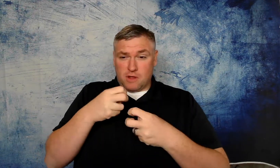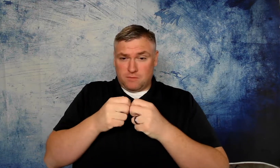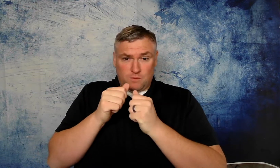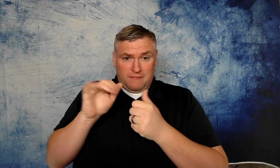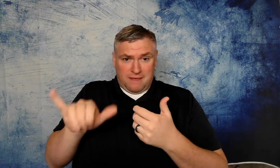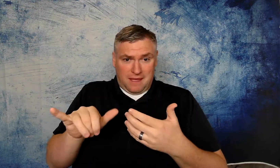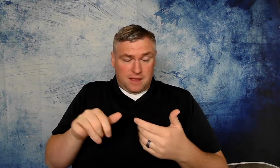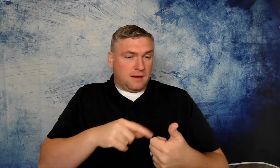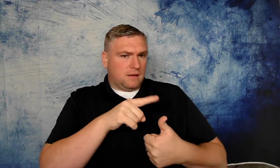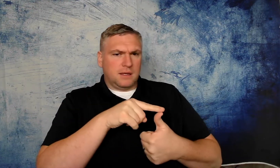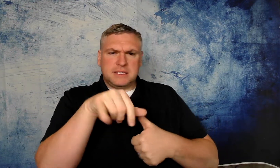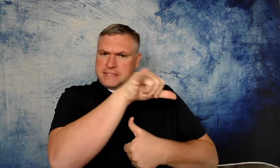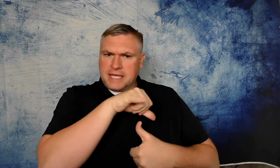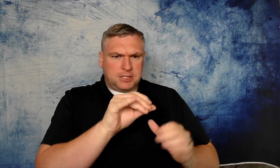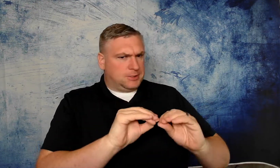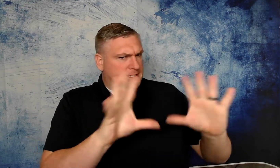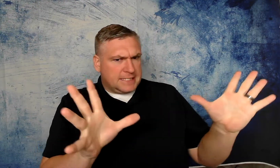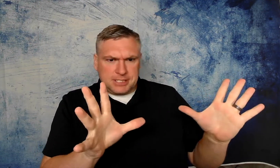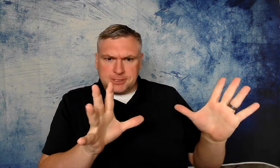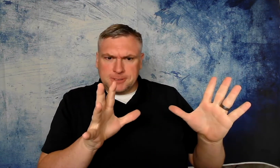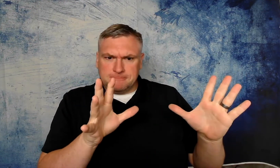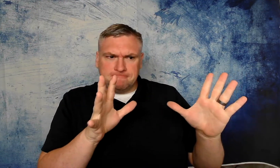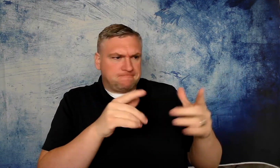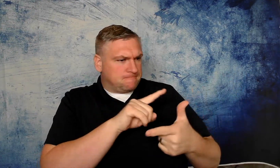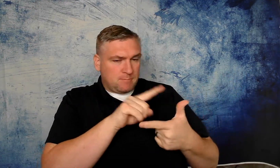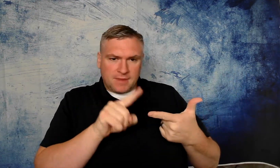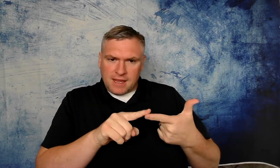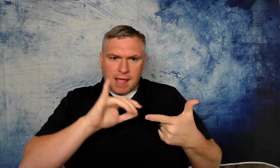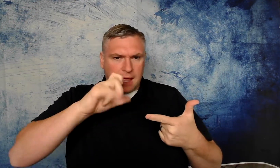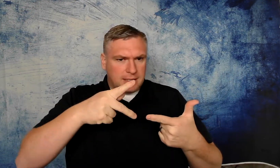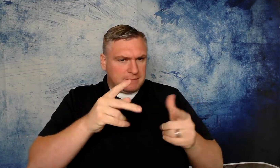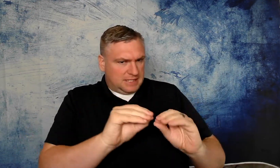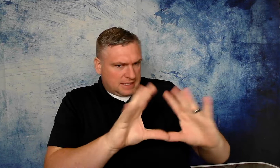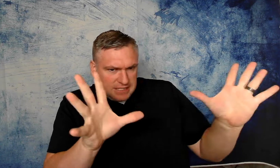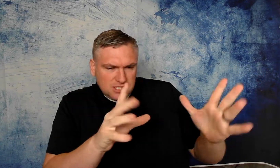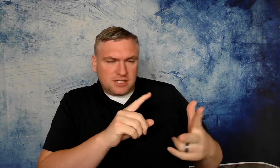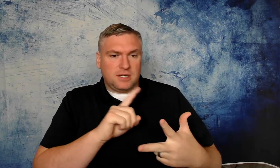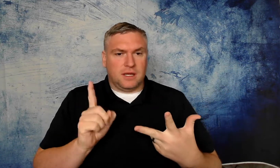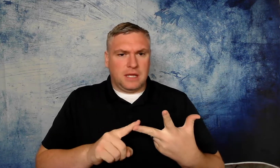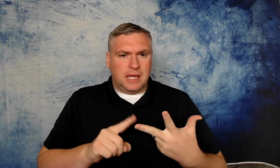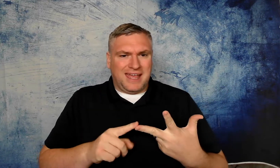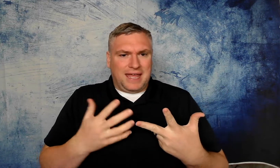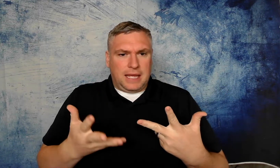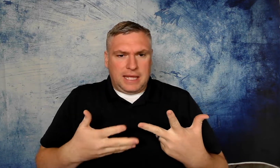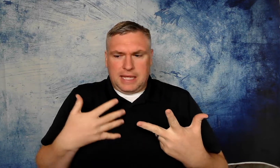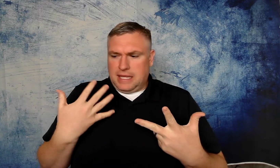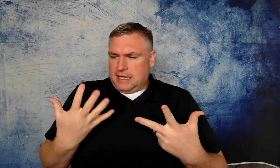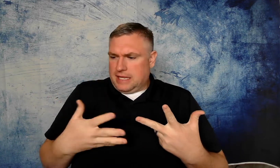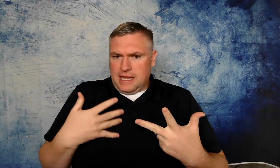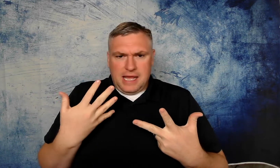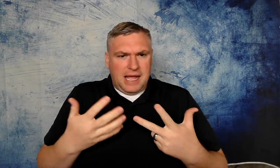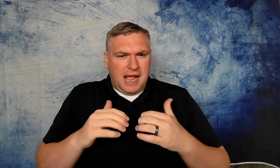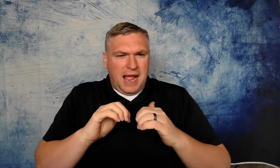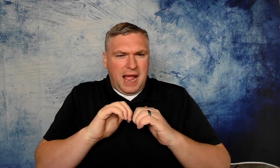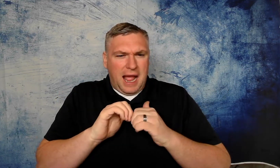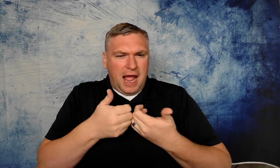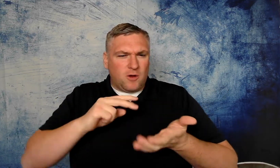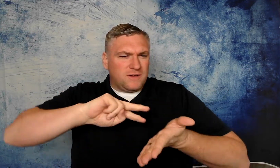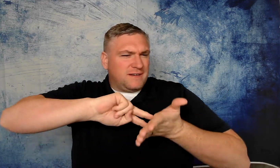the problem with that is standards are clear IEPs are clear but how